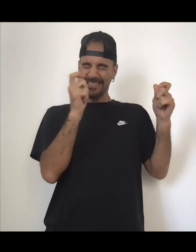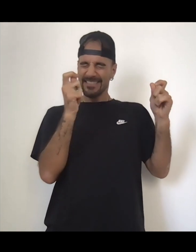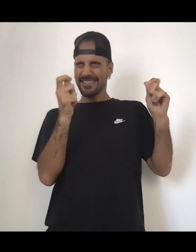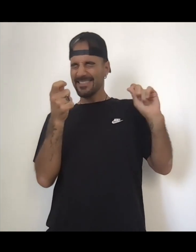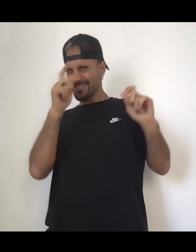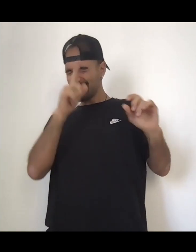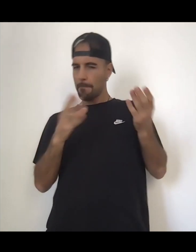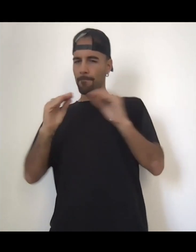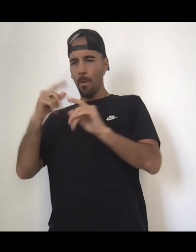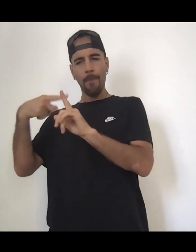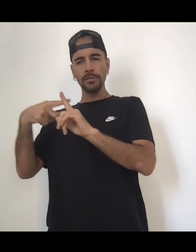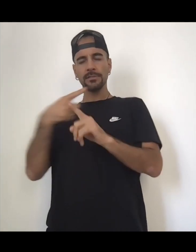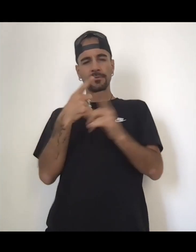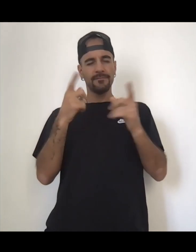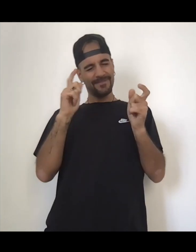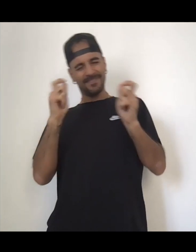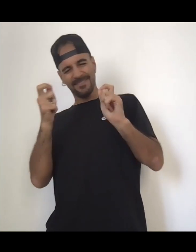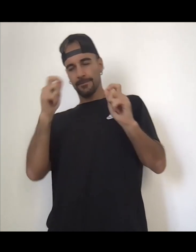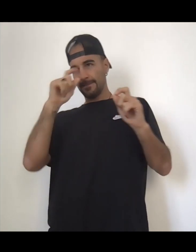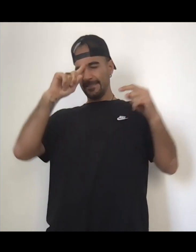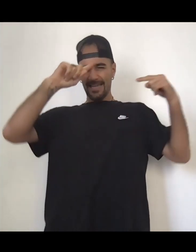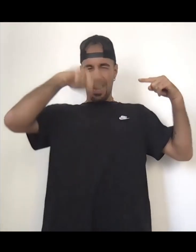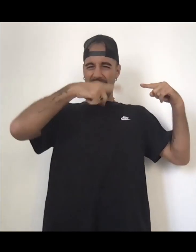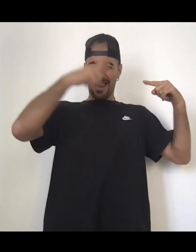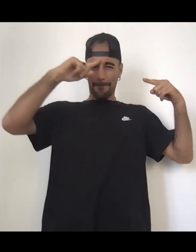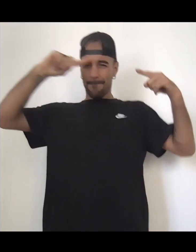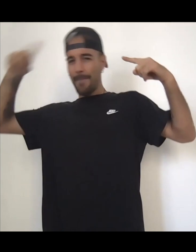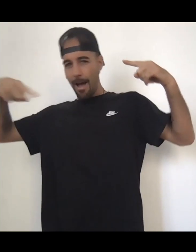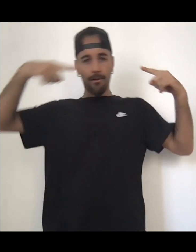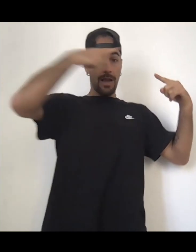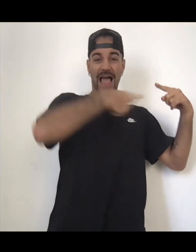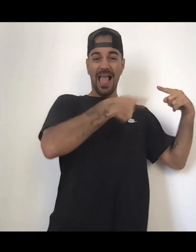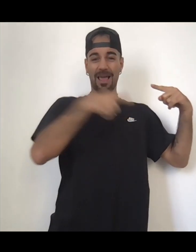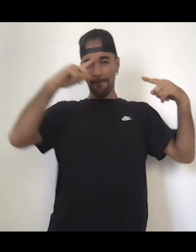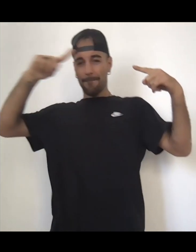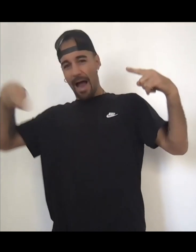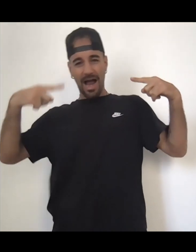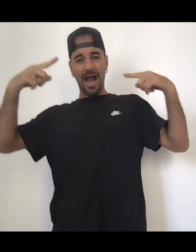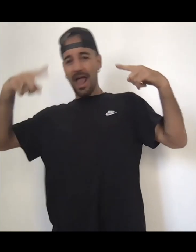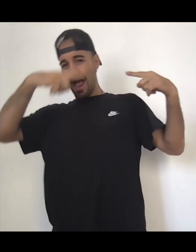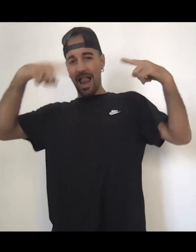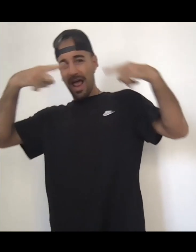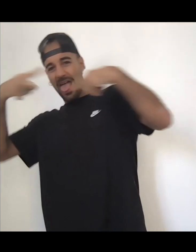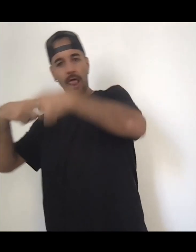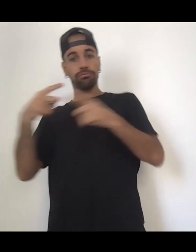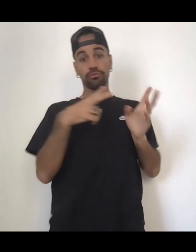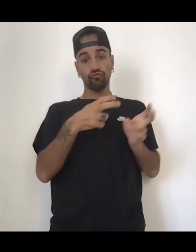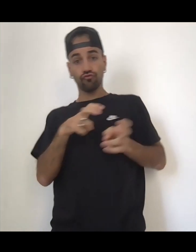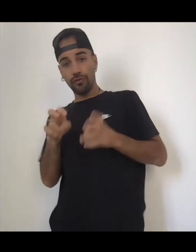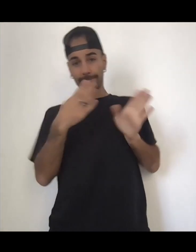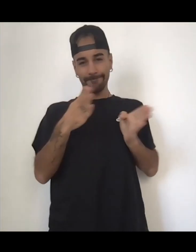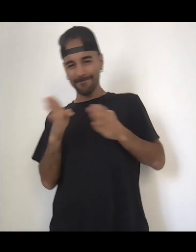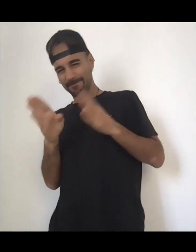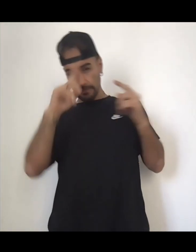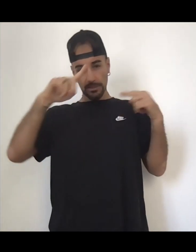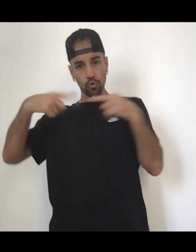narrative. Just continue and you'll catch yourself maybe with a previous loop or a previous program, you could call it, because it's a program that